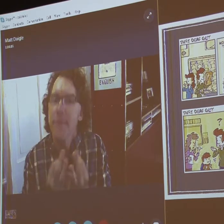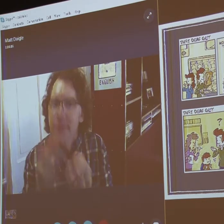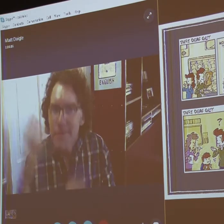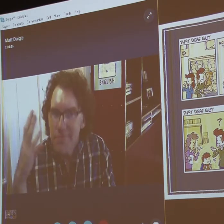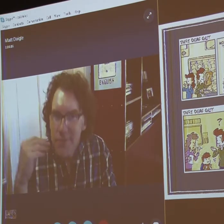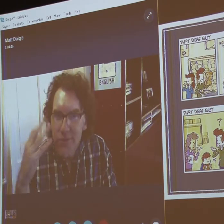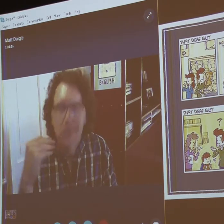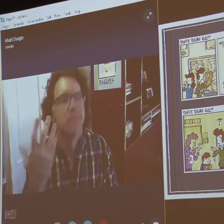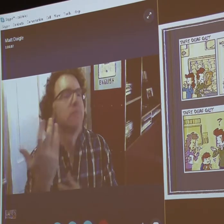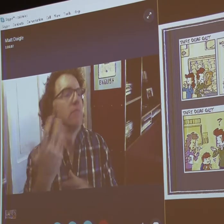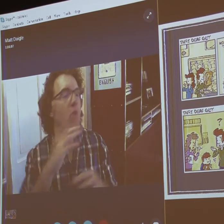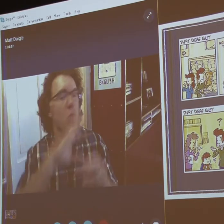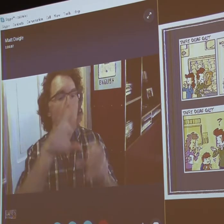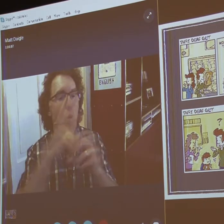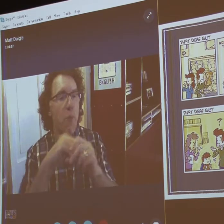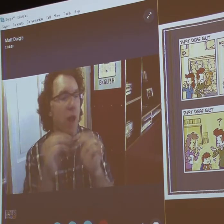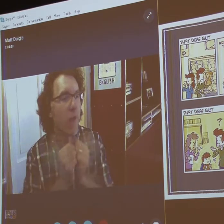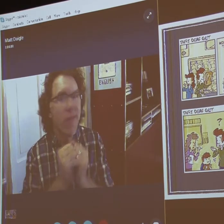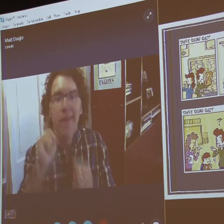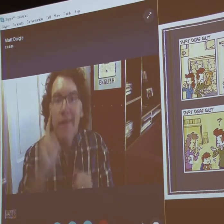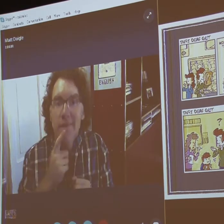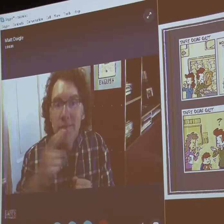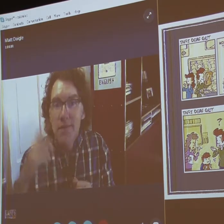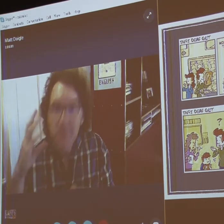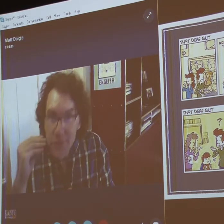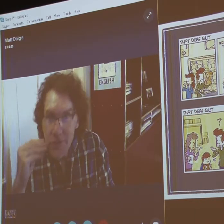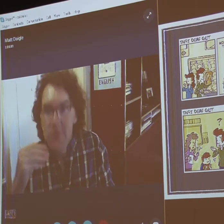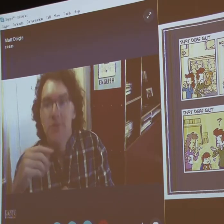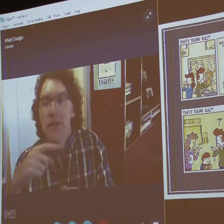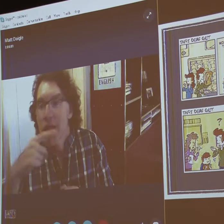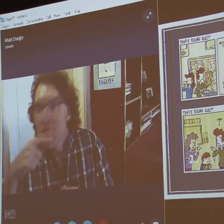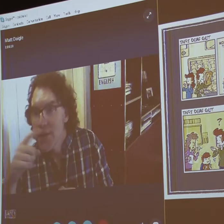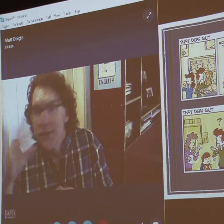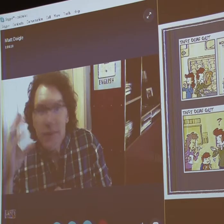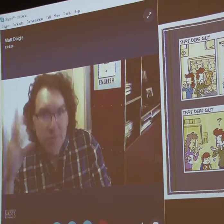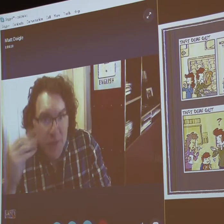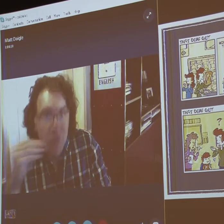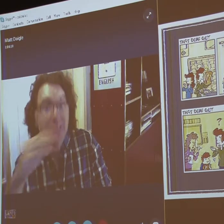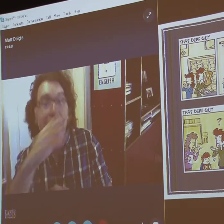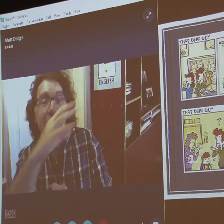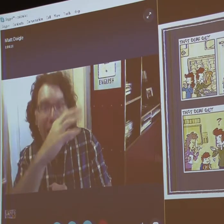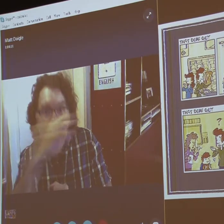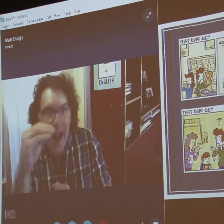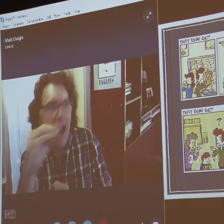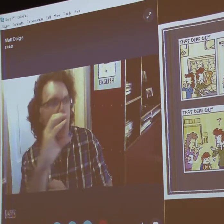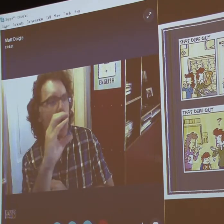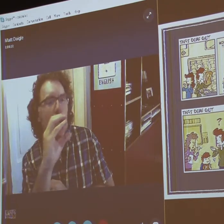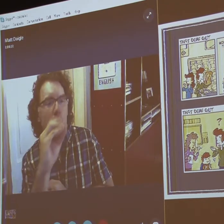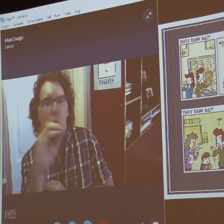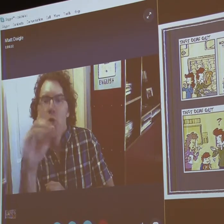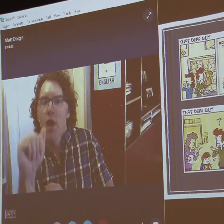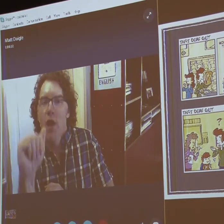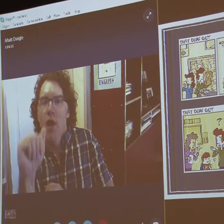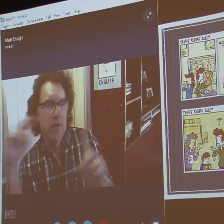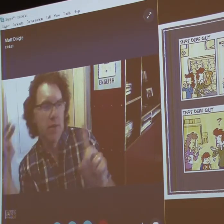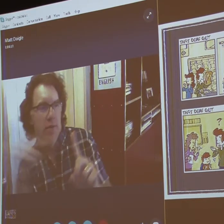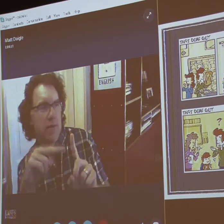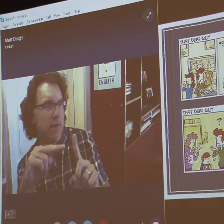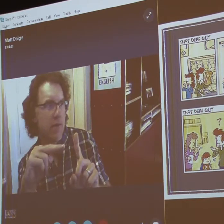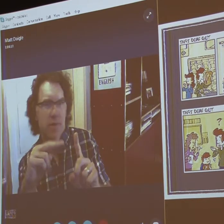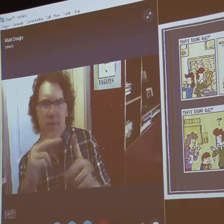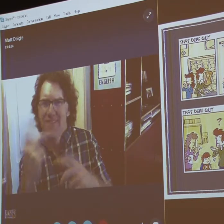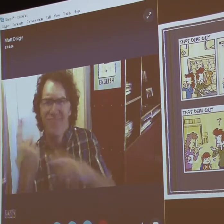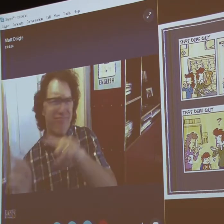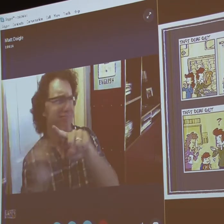about our family. It incorporates the deaf experience and what's considered the